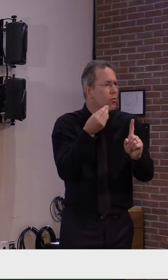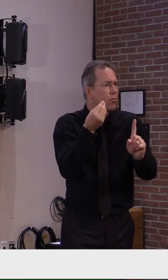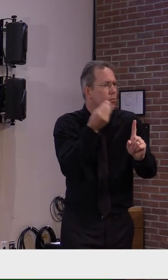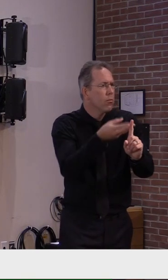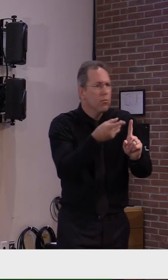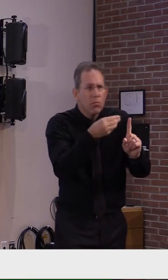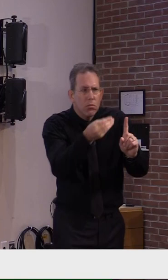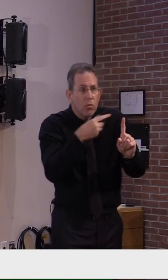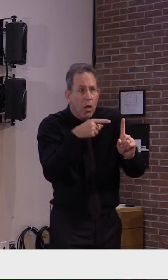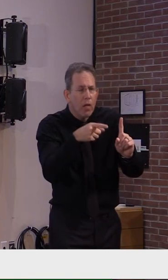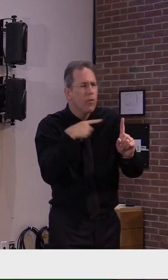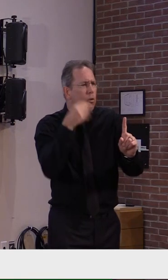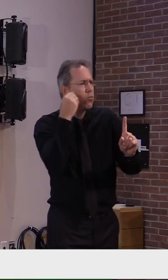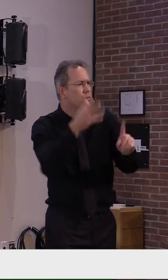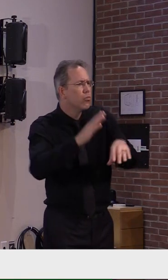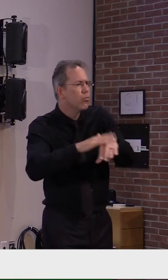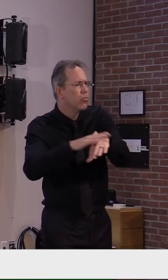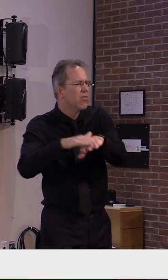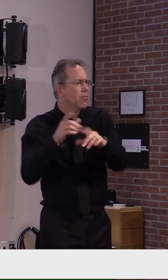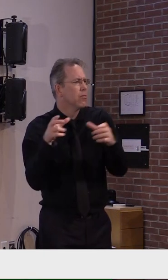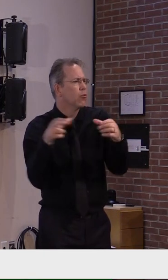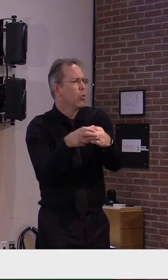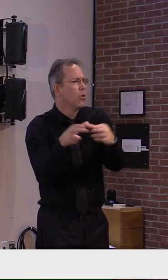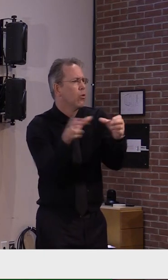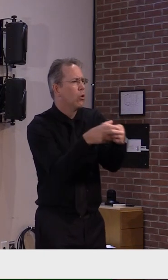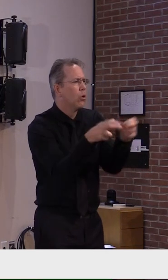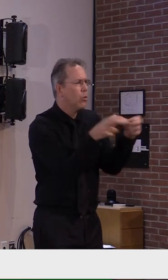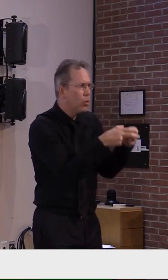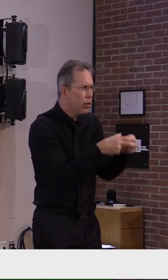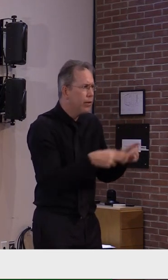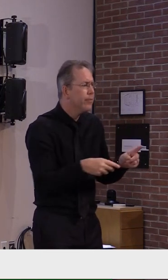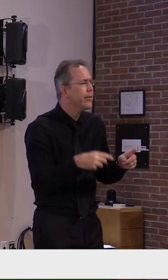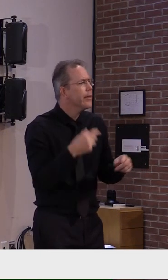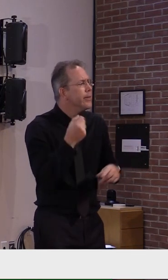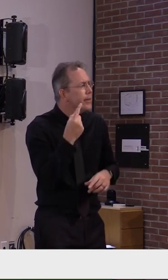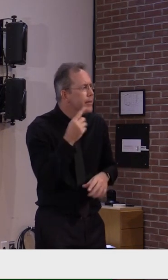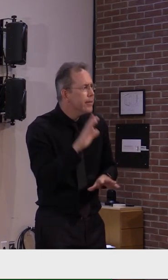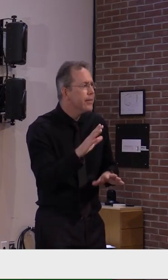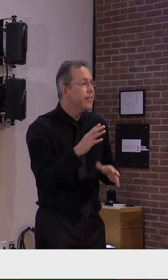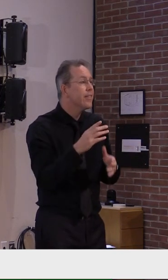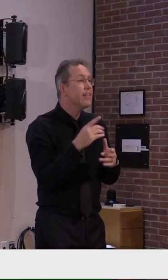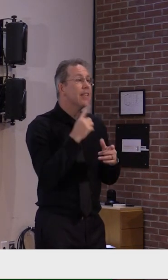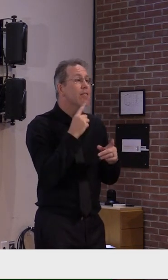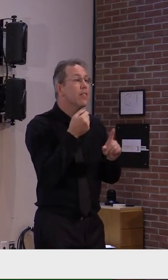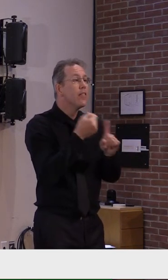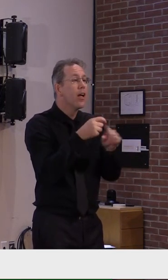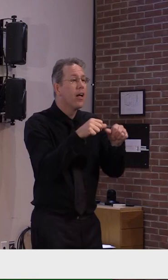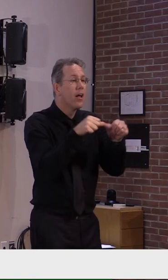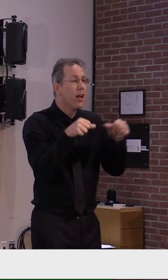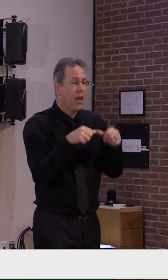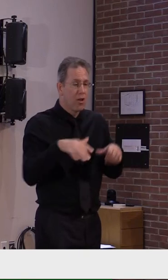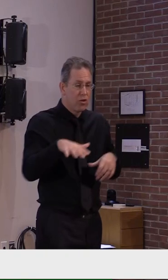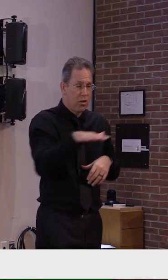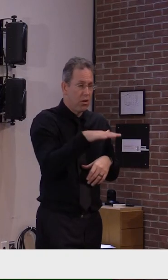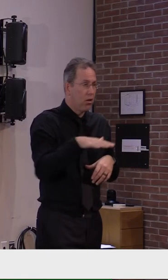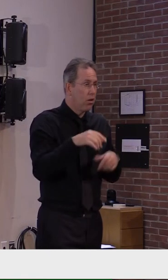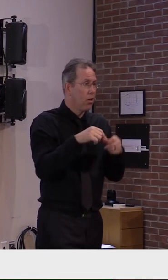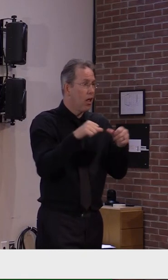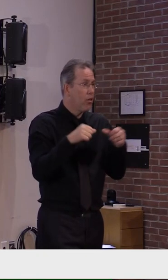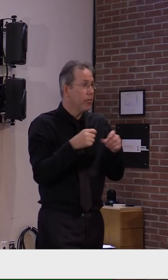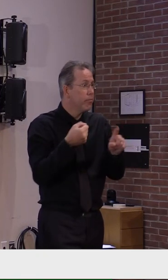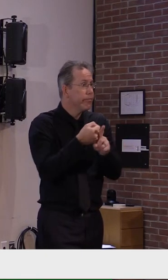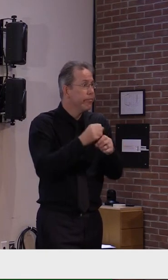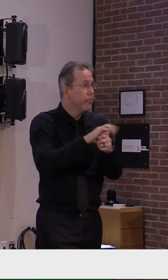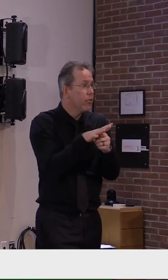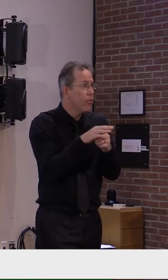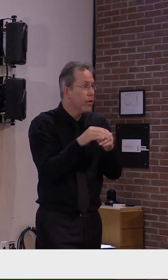outbreaks in which locations or facilities have outbreaks, some of the impacts are a result of preventive